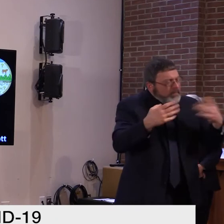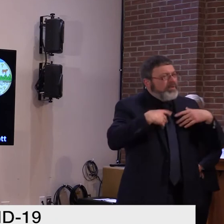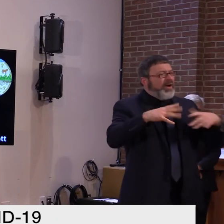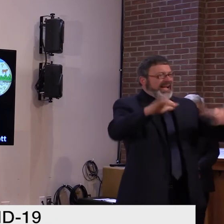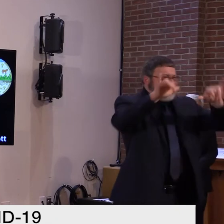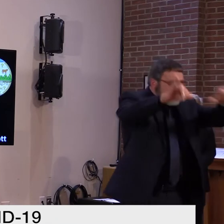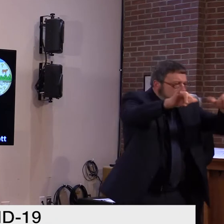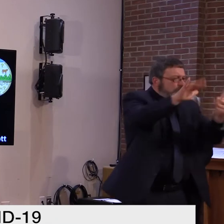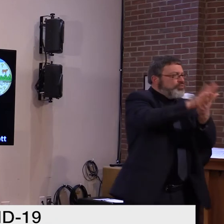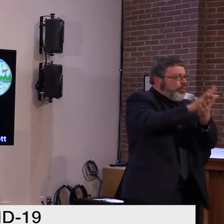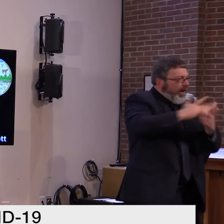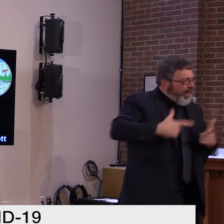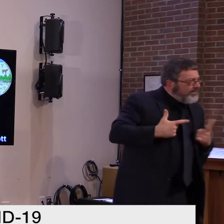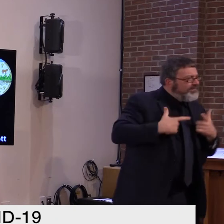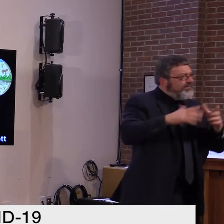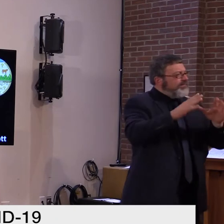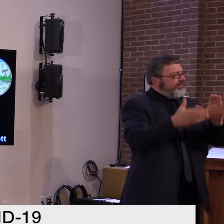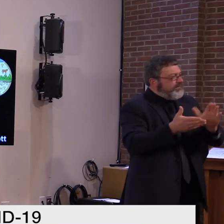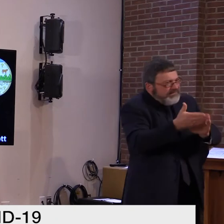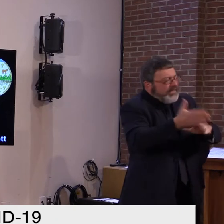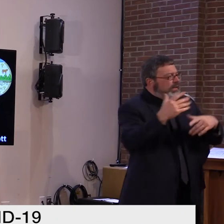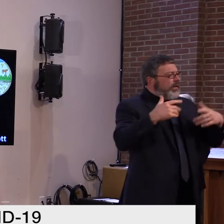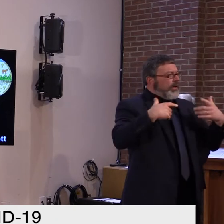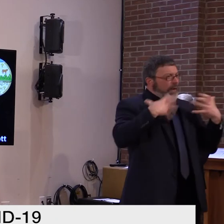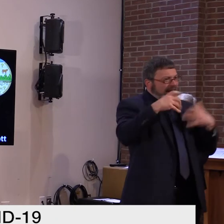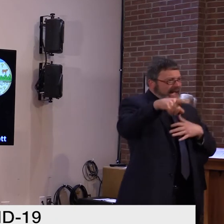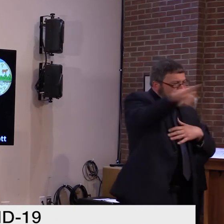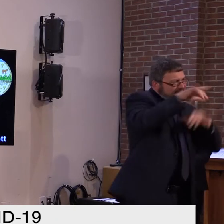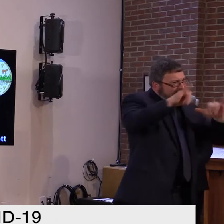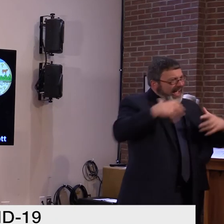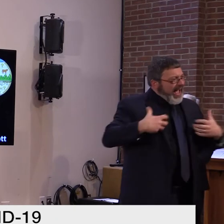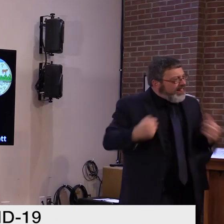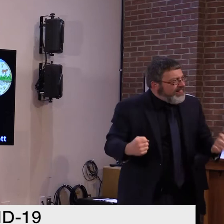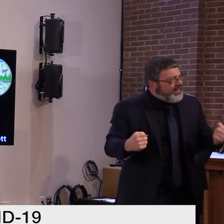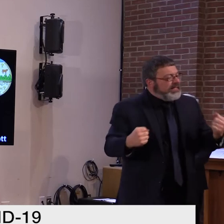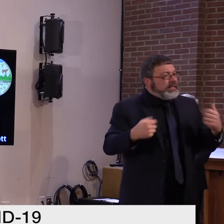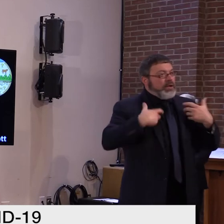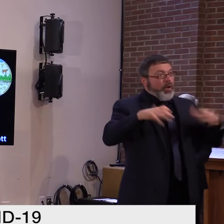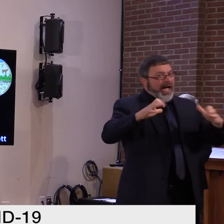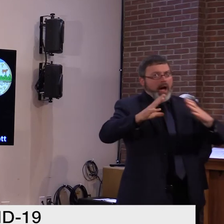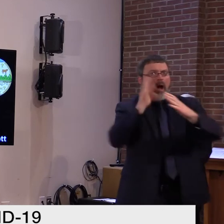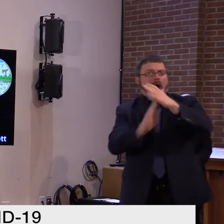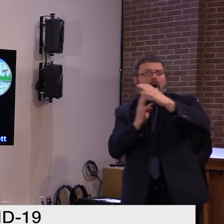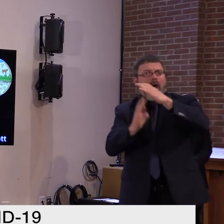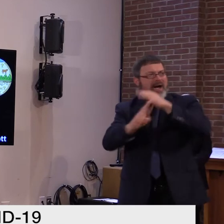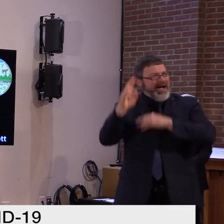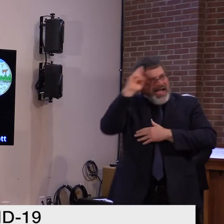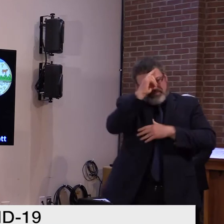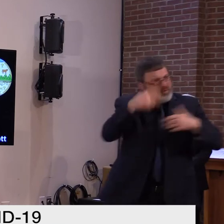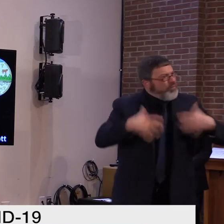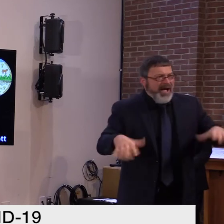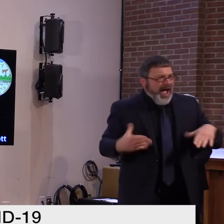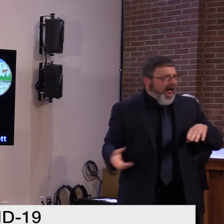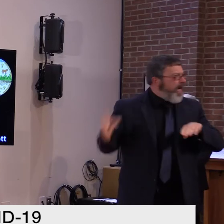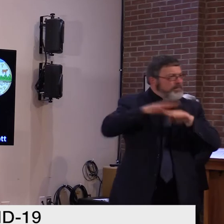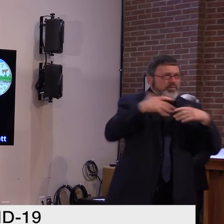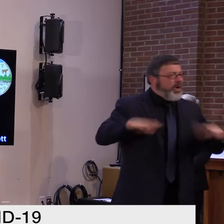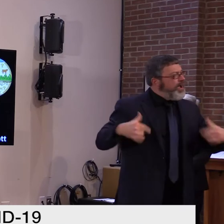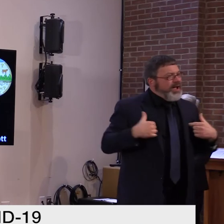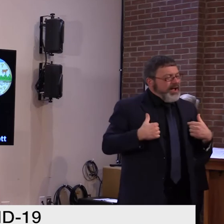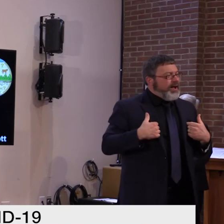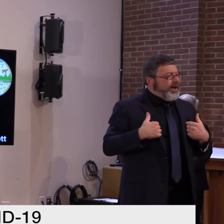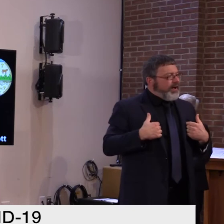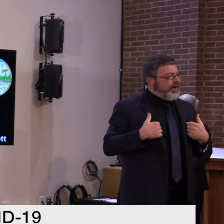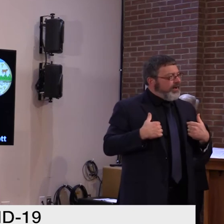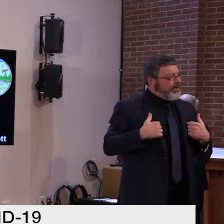protecting each other from COVID-19, it's a good time to really think about protecting yourself. We hear about